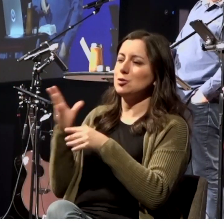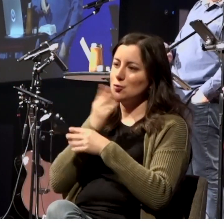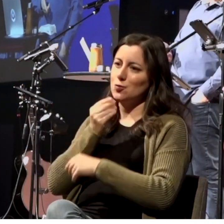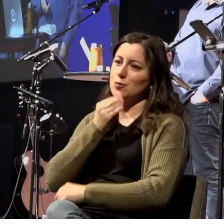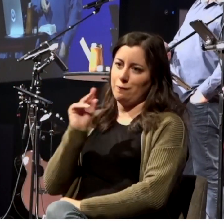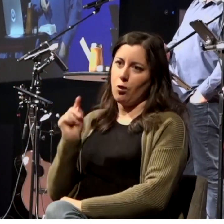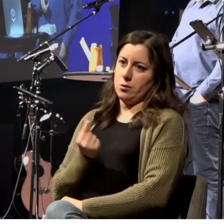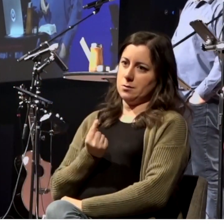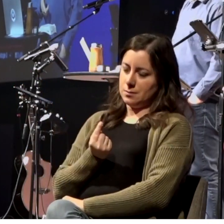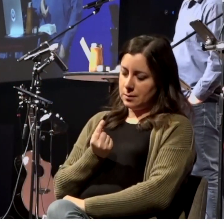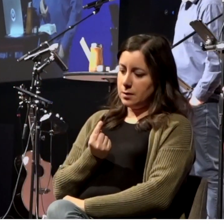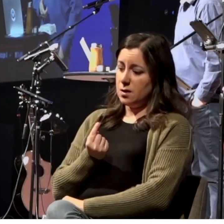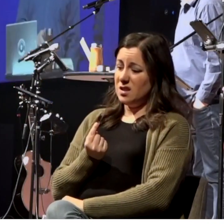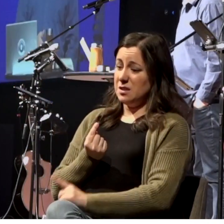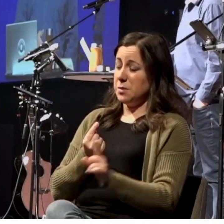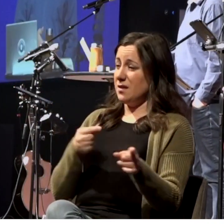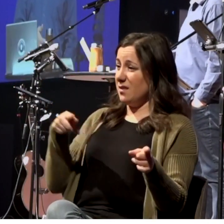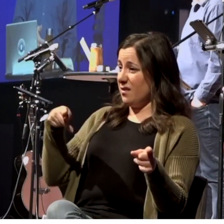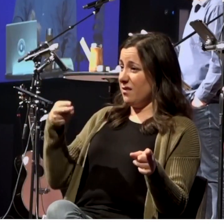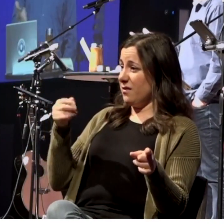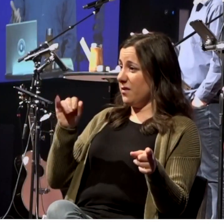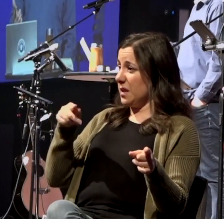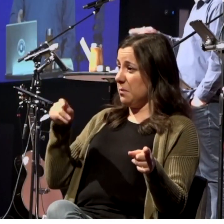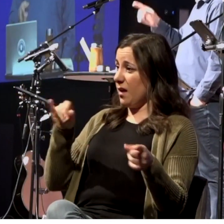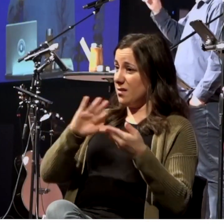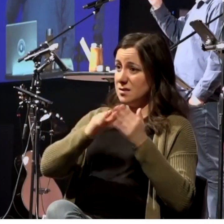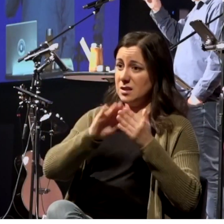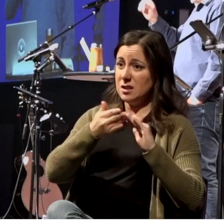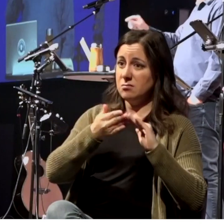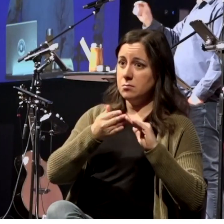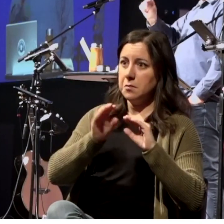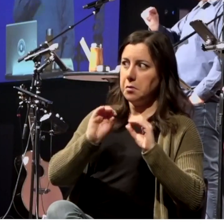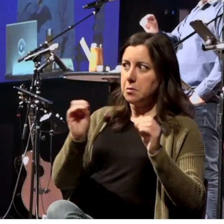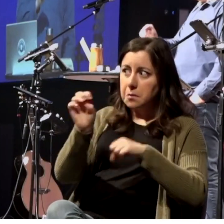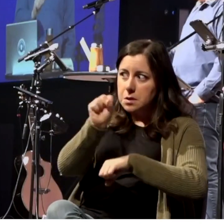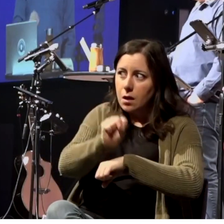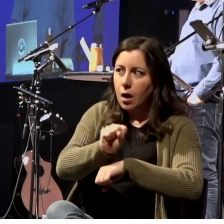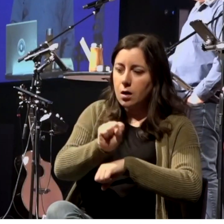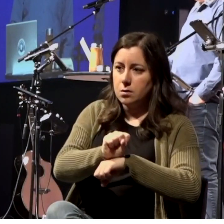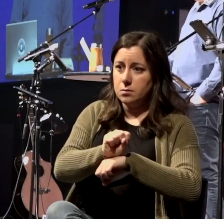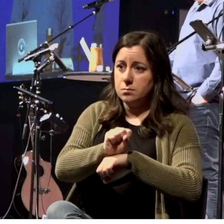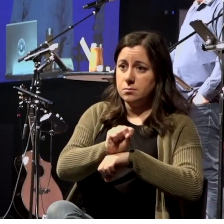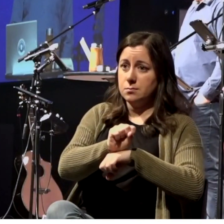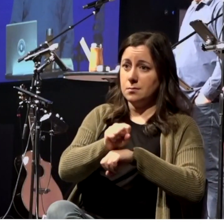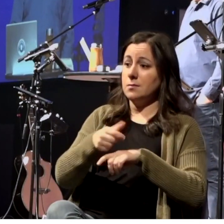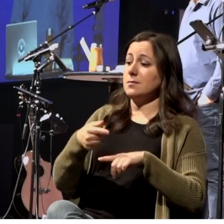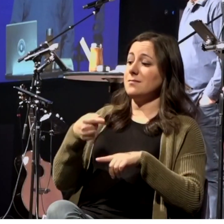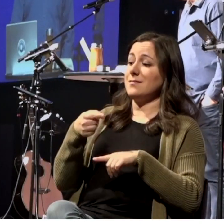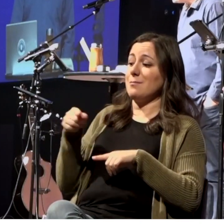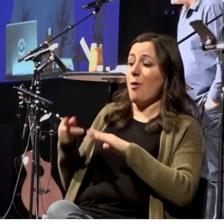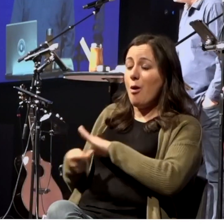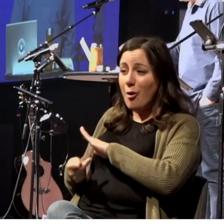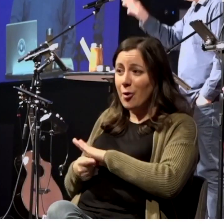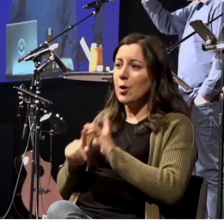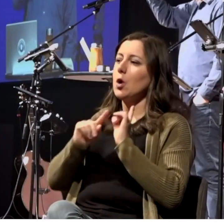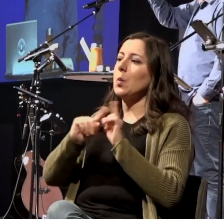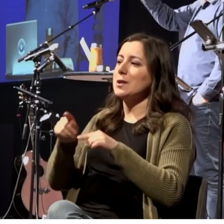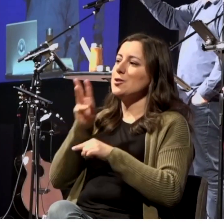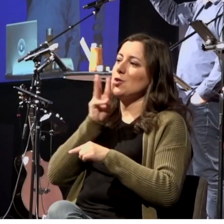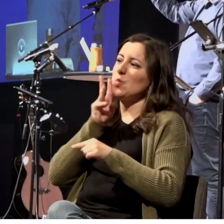there's no synagogue. How do we know that? Because they went to the riverside. See, when they went to